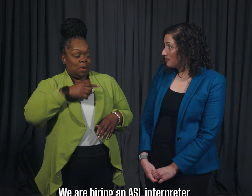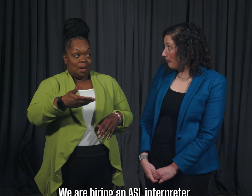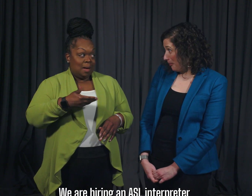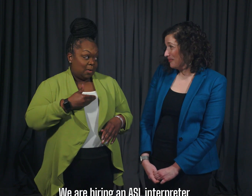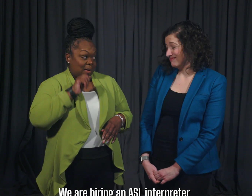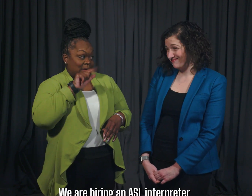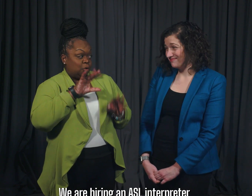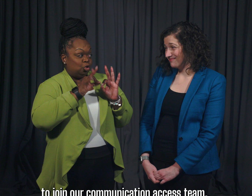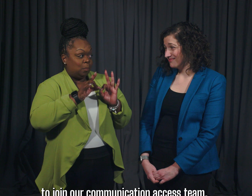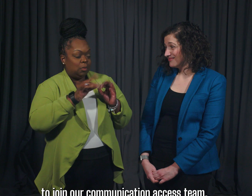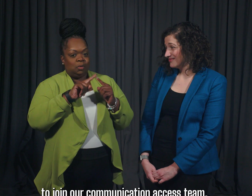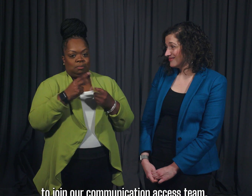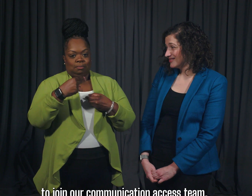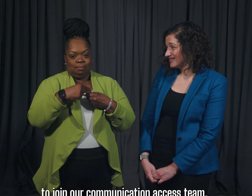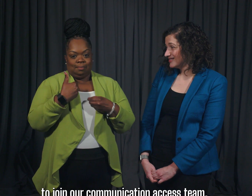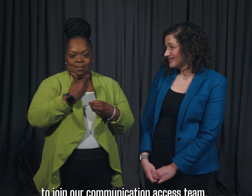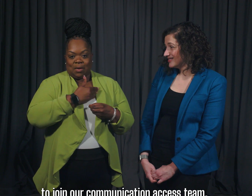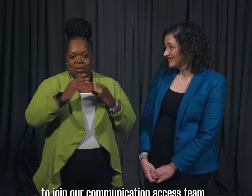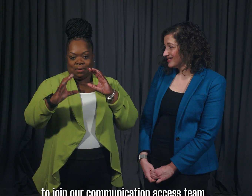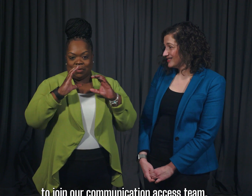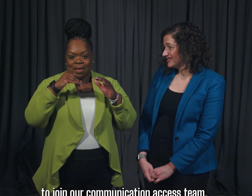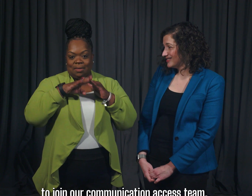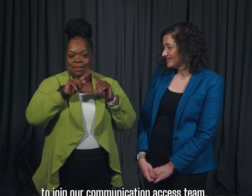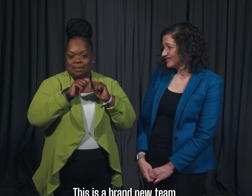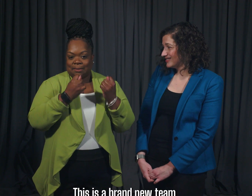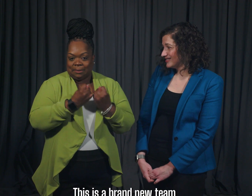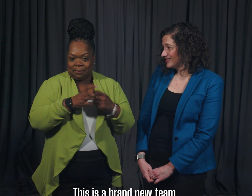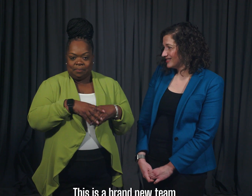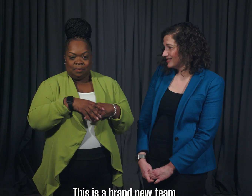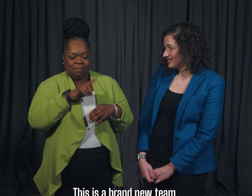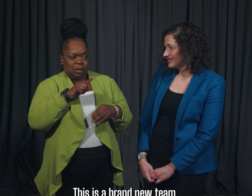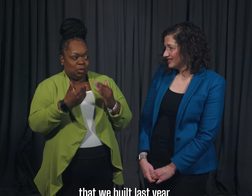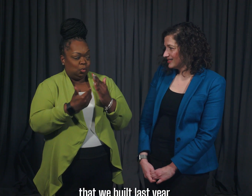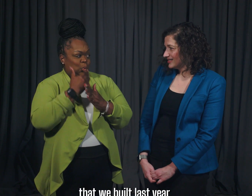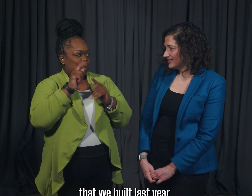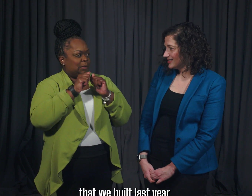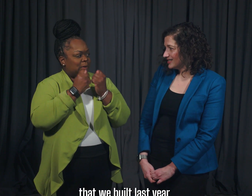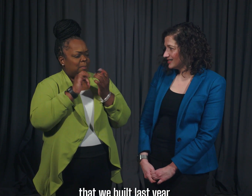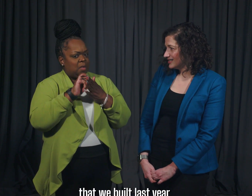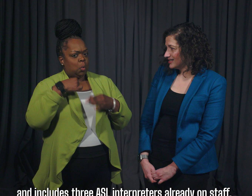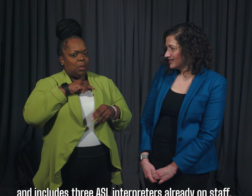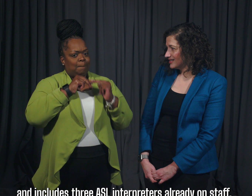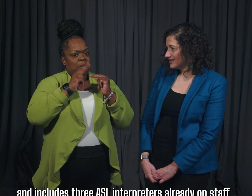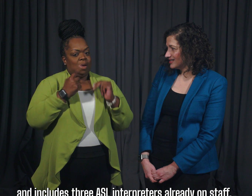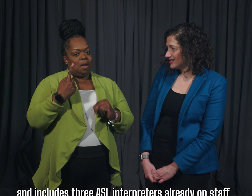ASL interpreter to join our Communication Access Team. This is a brand new team that we built last year and includes